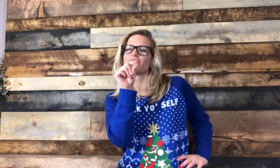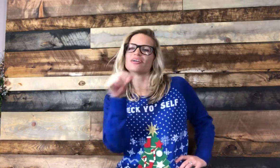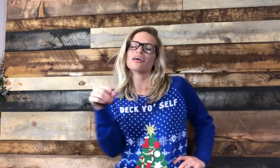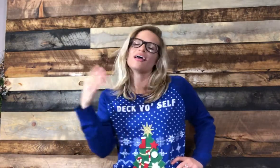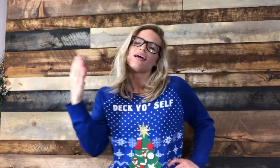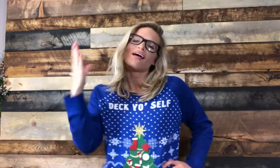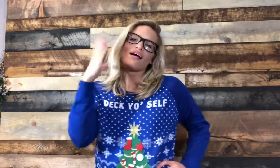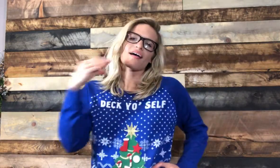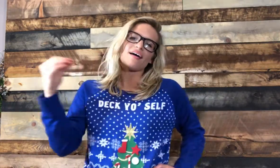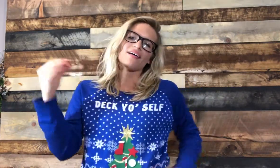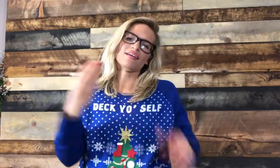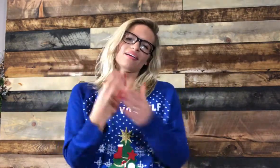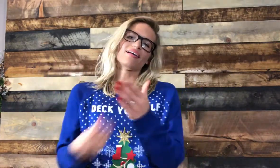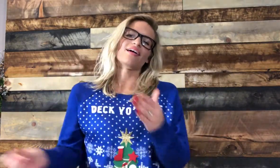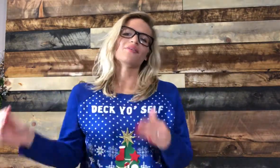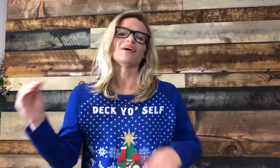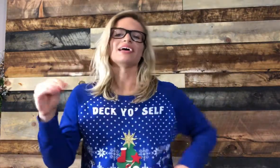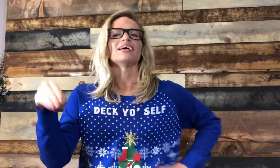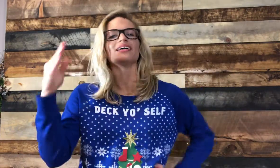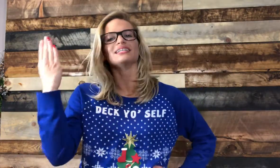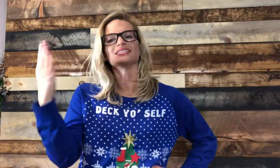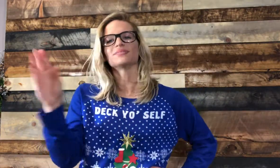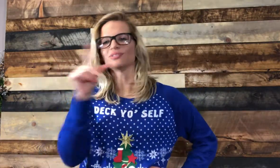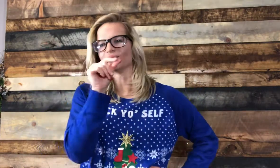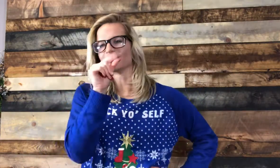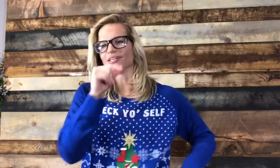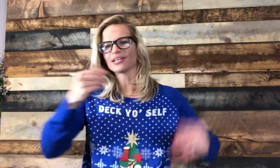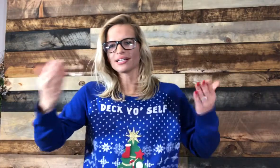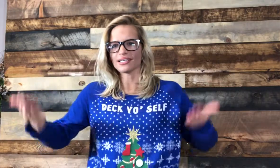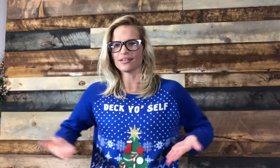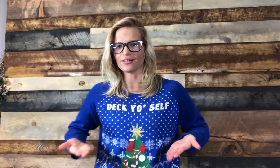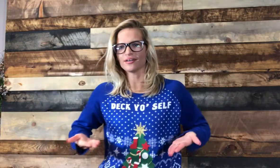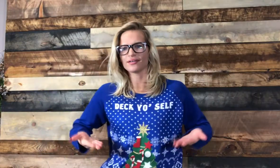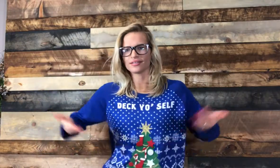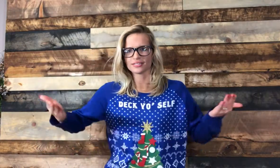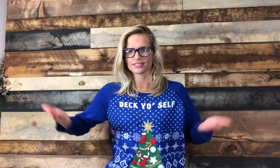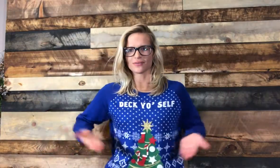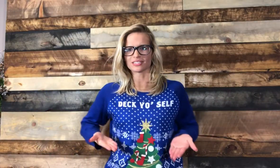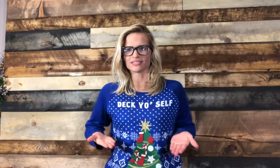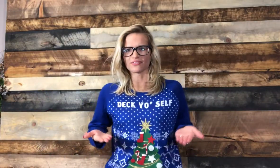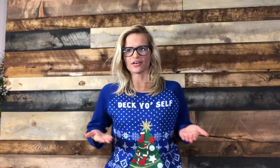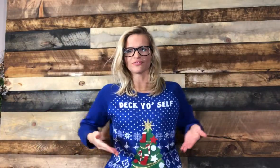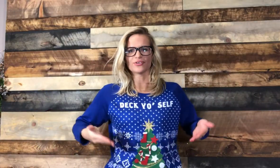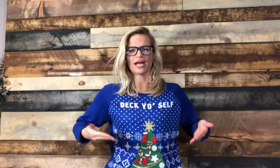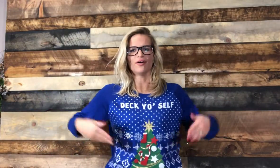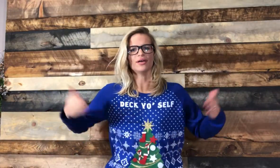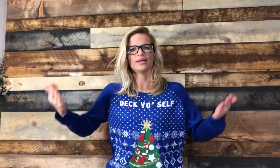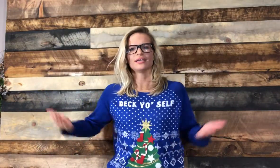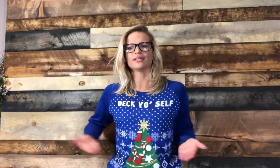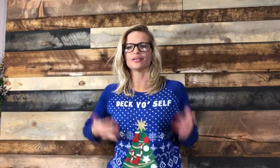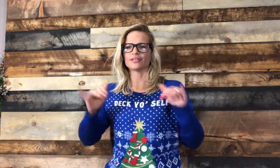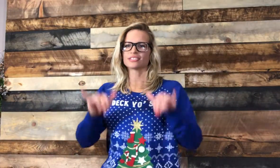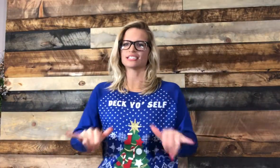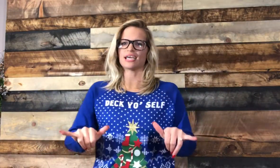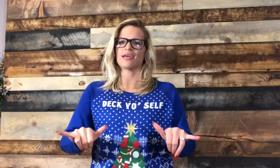bird. Gone away is the blue bird. Here, so what's in front of you now. Here to stay